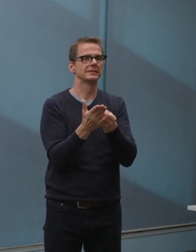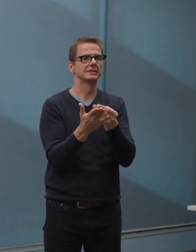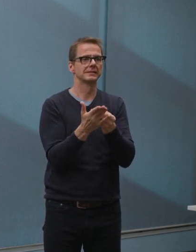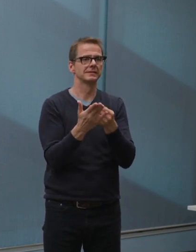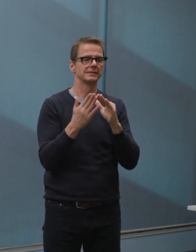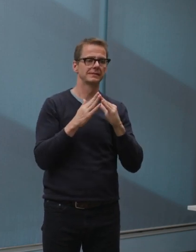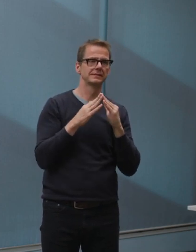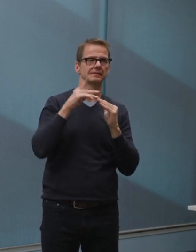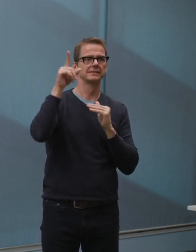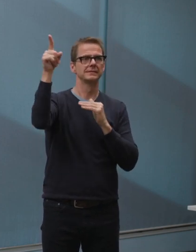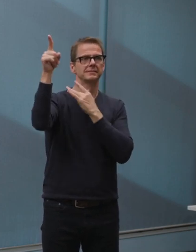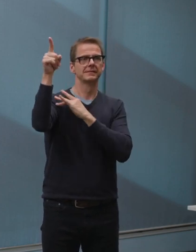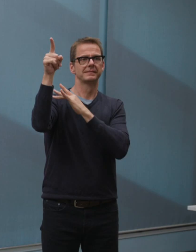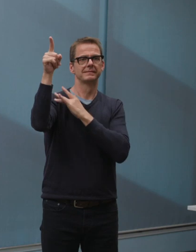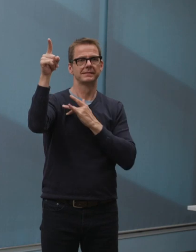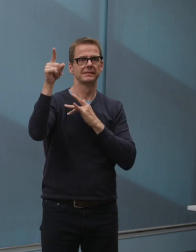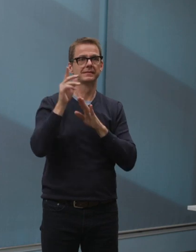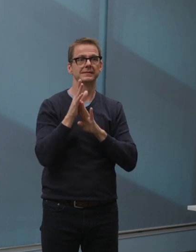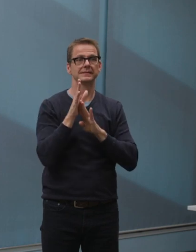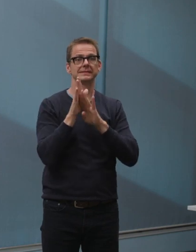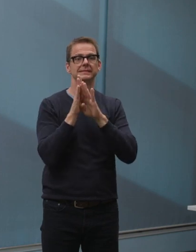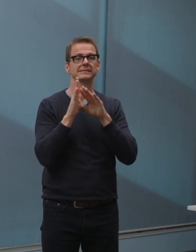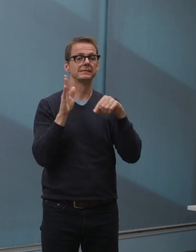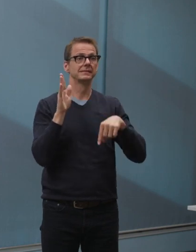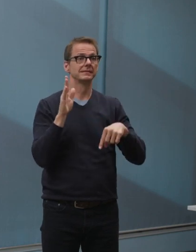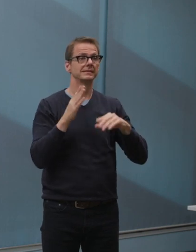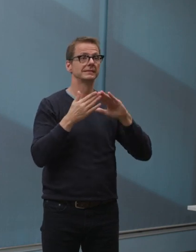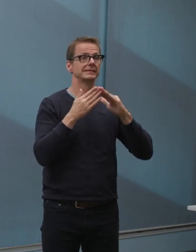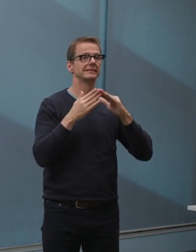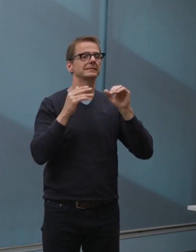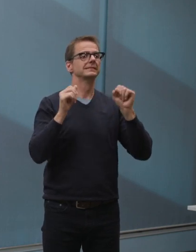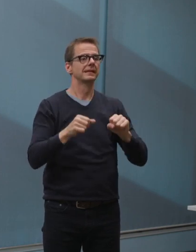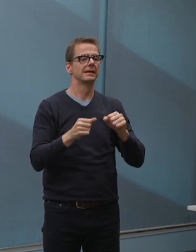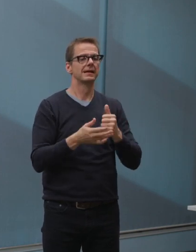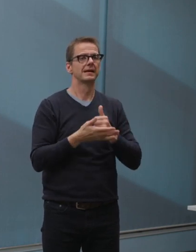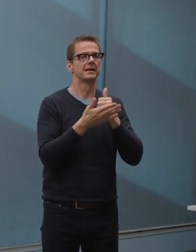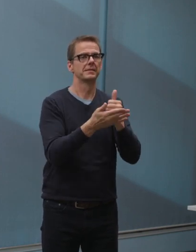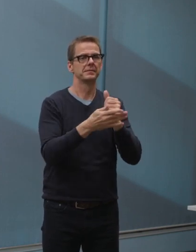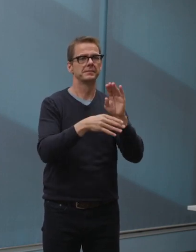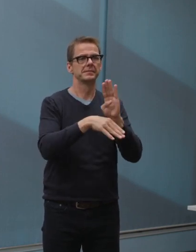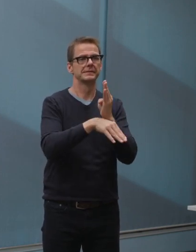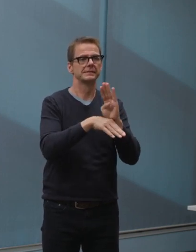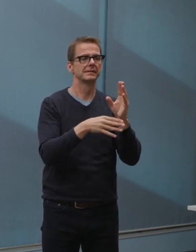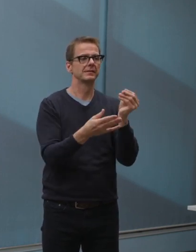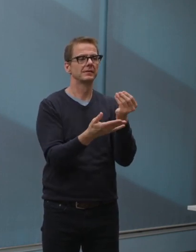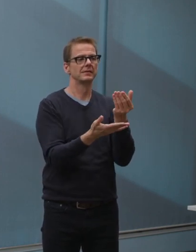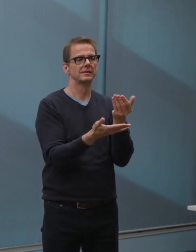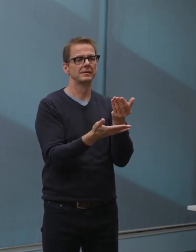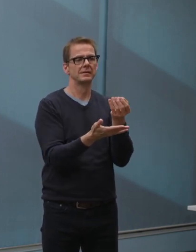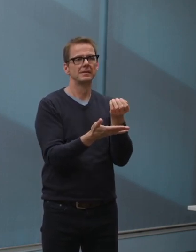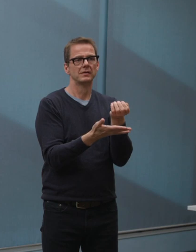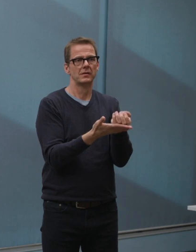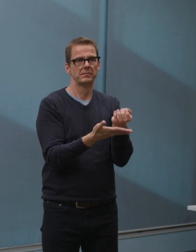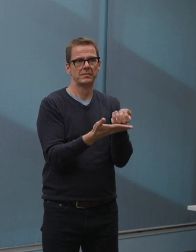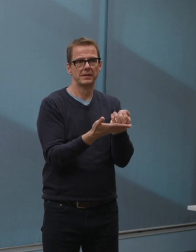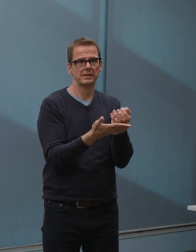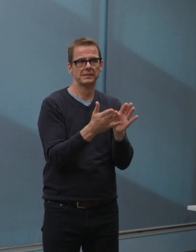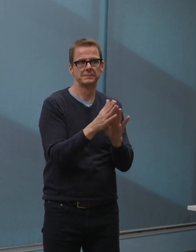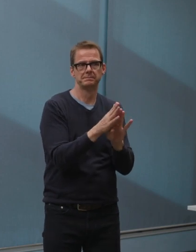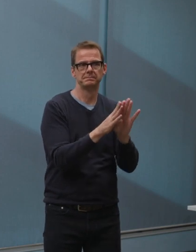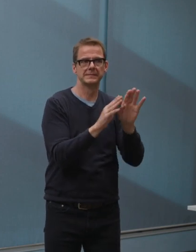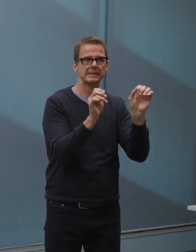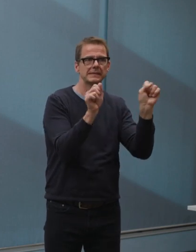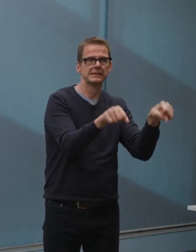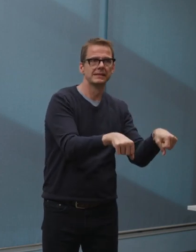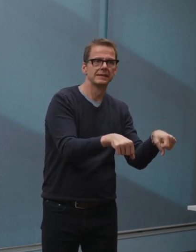I think longer term, that's a conversation we'd like to have, but it's probably best had after we deal with this backstop issue with the